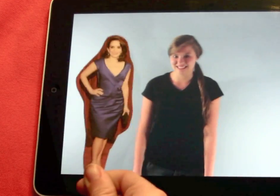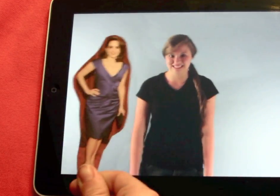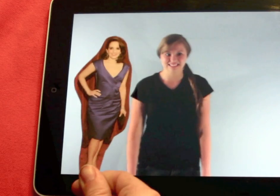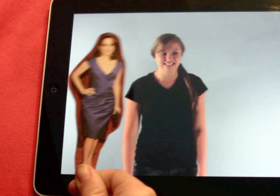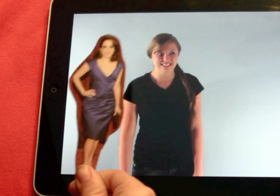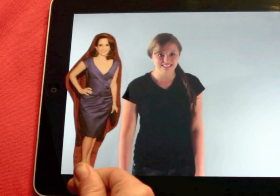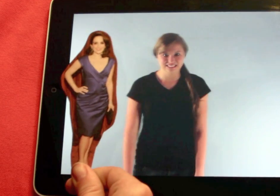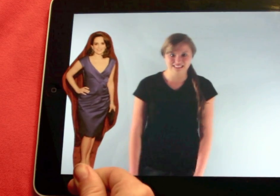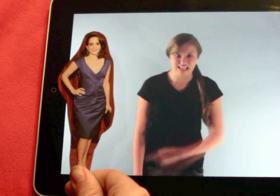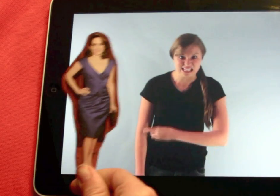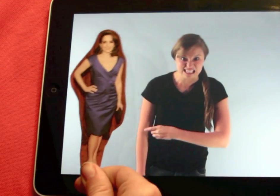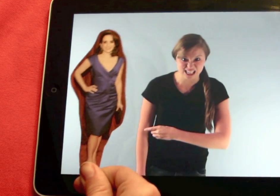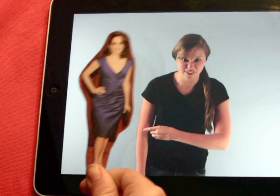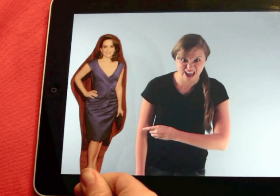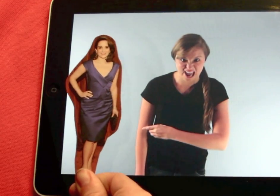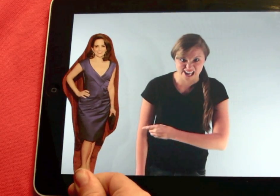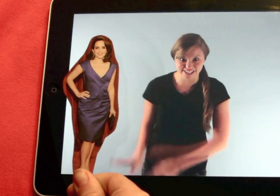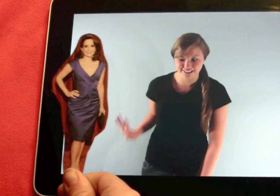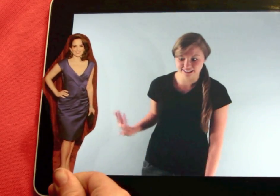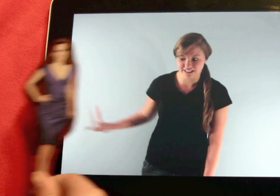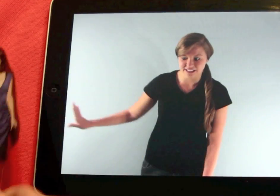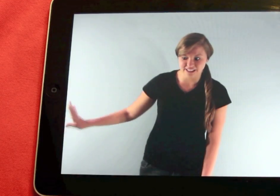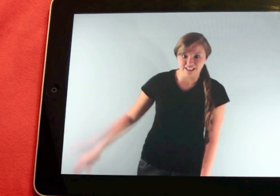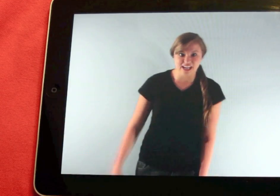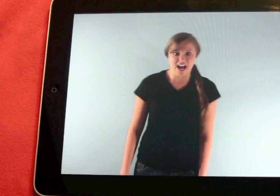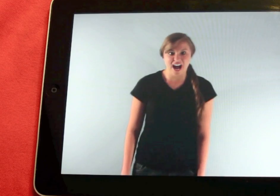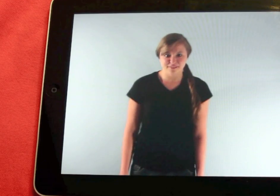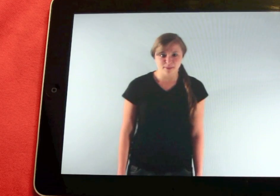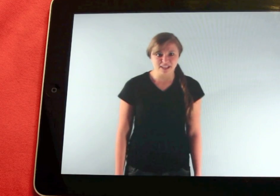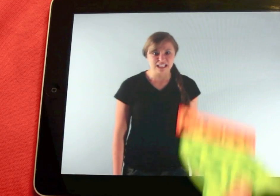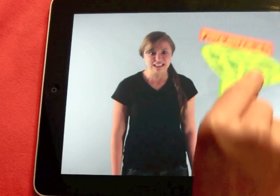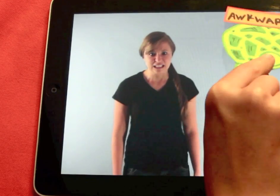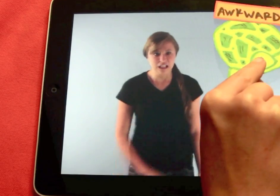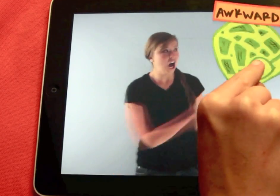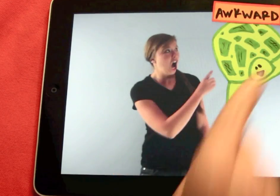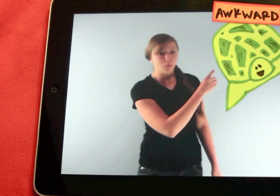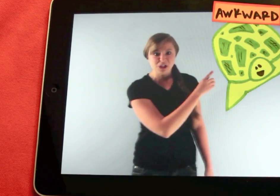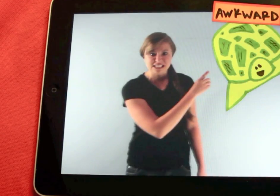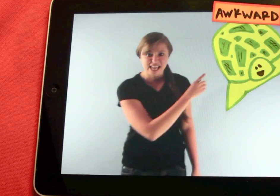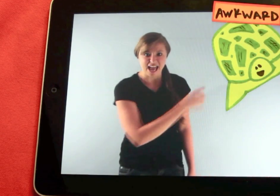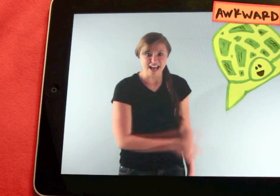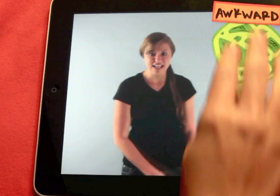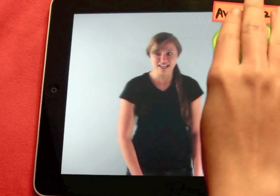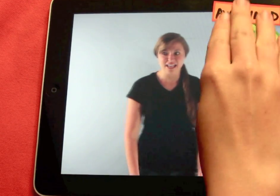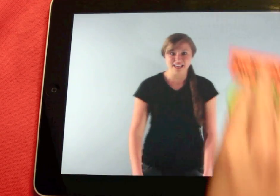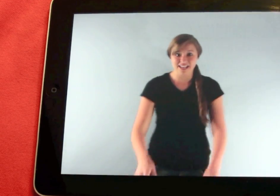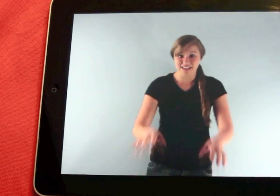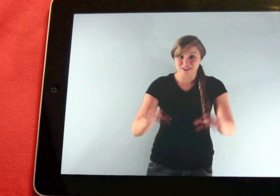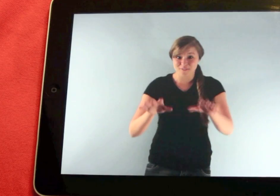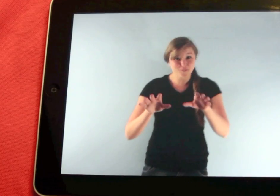Hey, Tina Fey, I have something a little awkward to say,